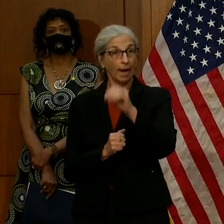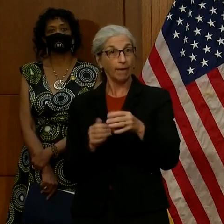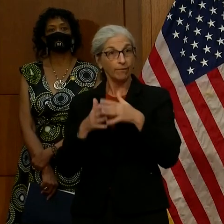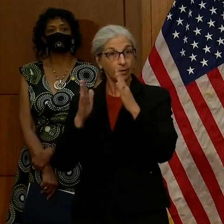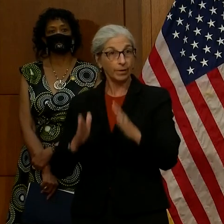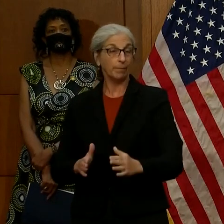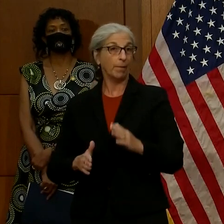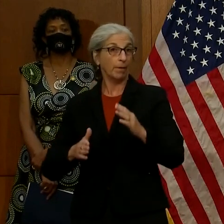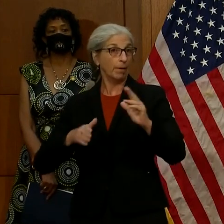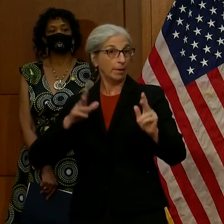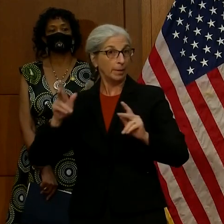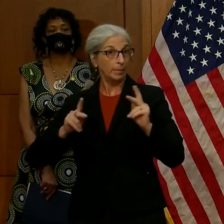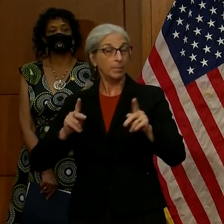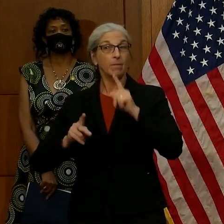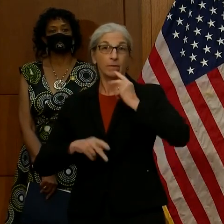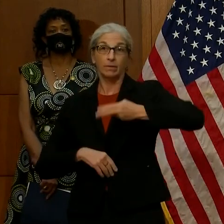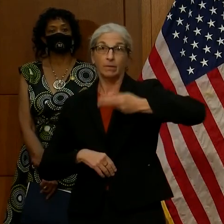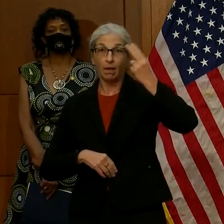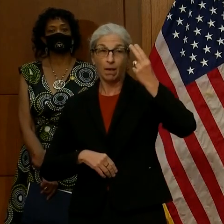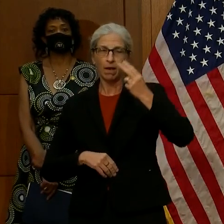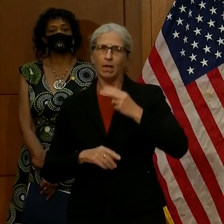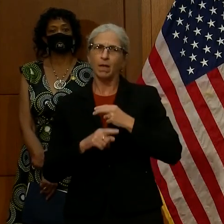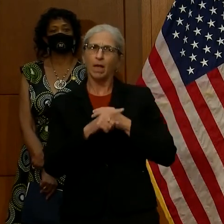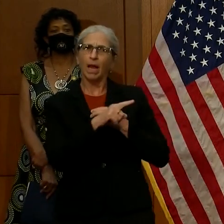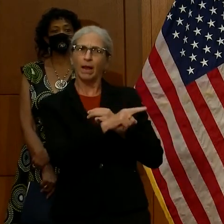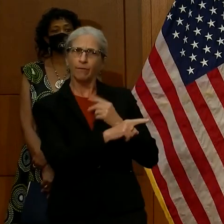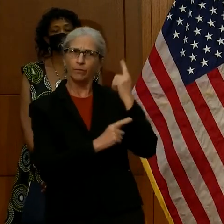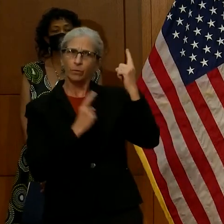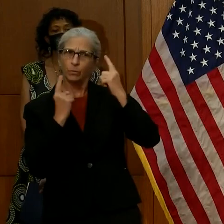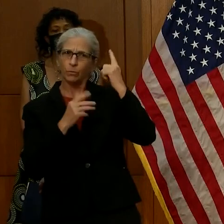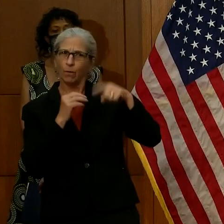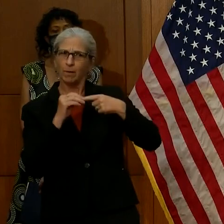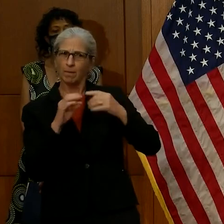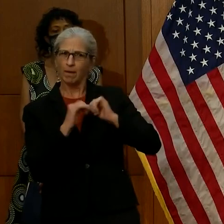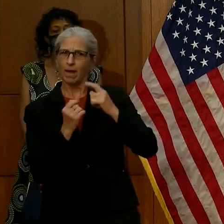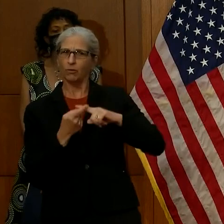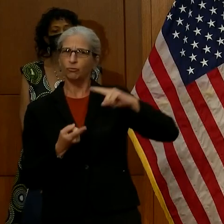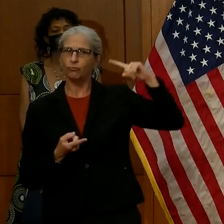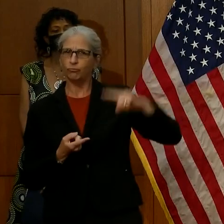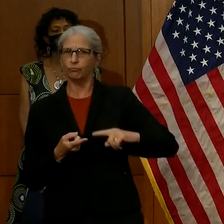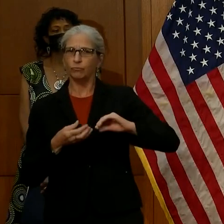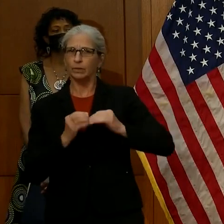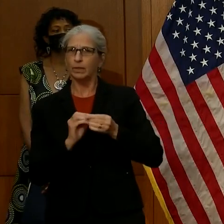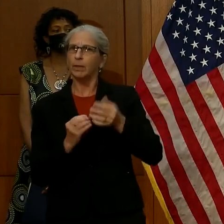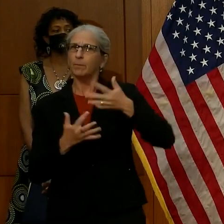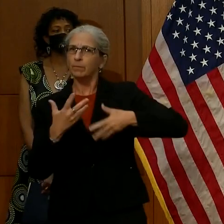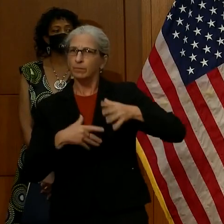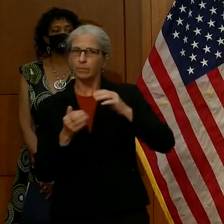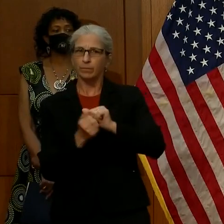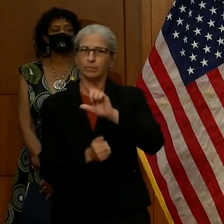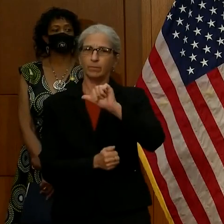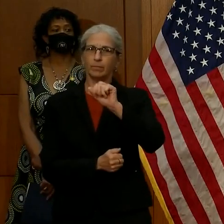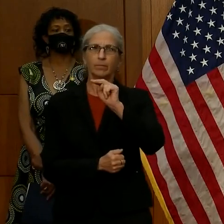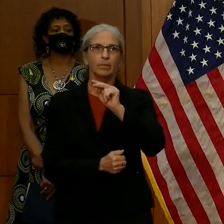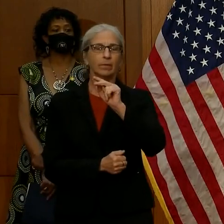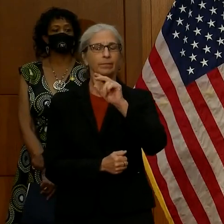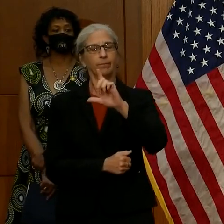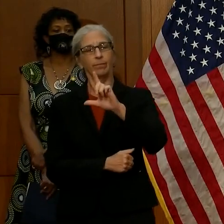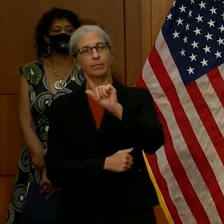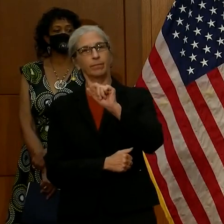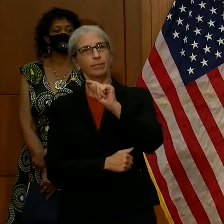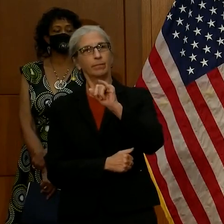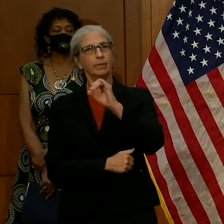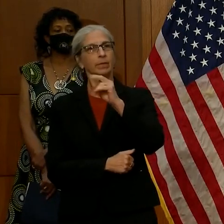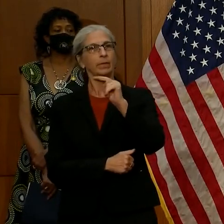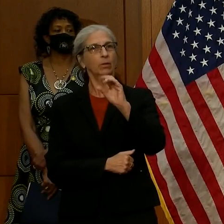high. Have the administration given any more thoughts and maybe how to mitigate that? And can you tell us about that effort? It's a great question, Mel. And this